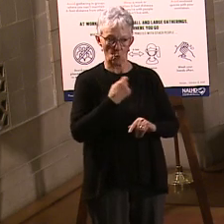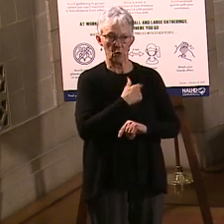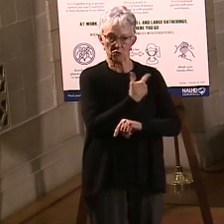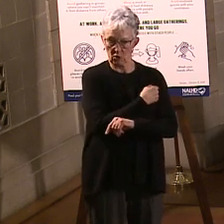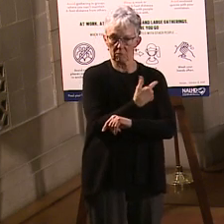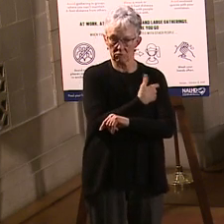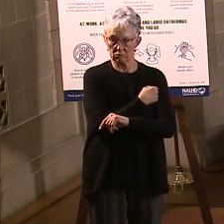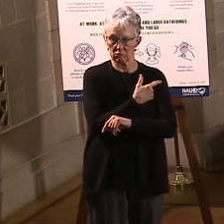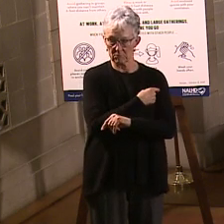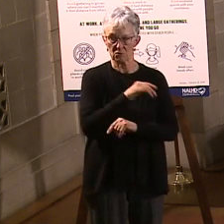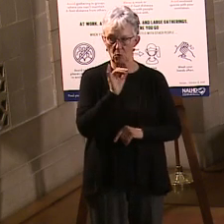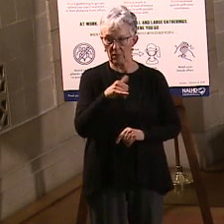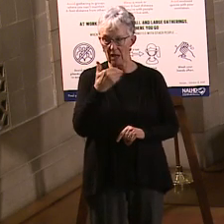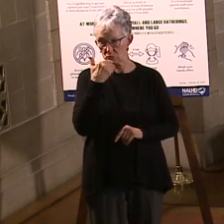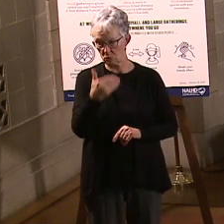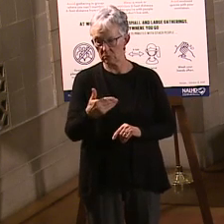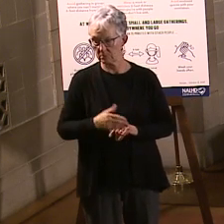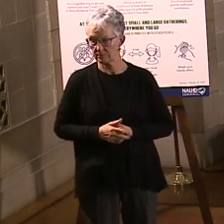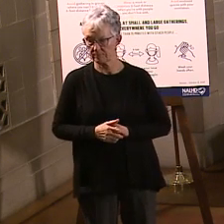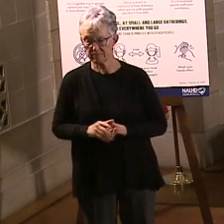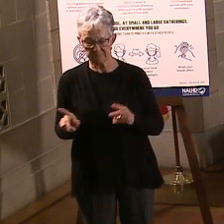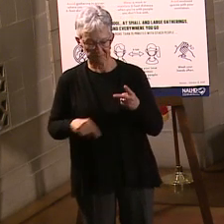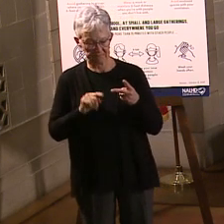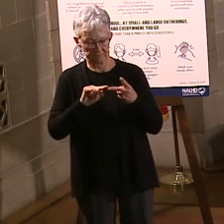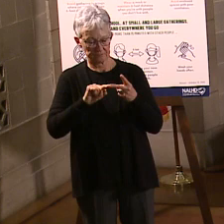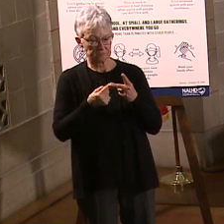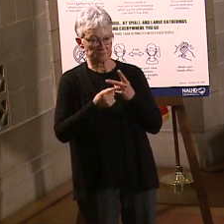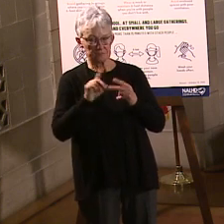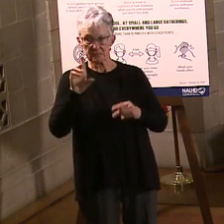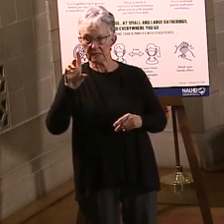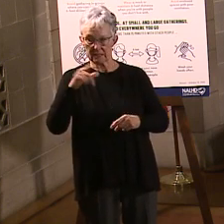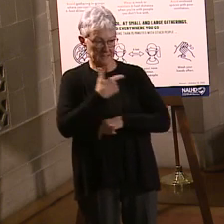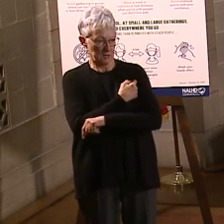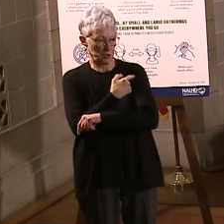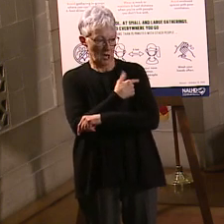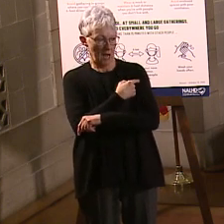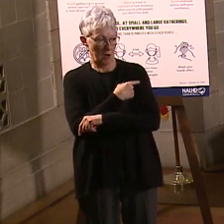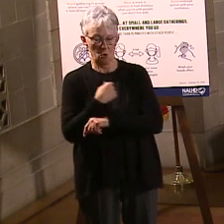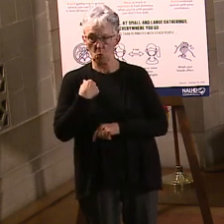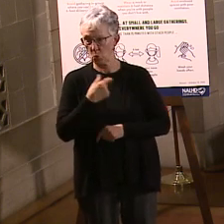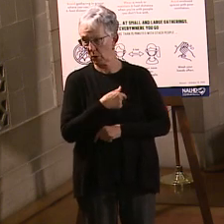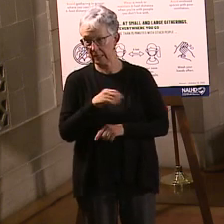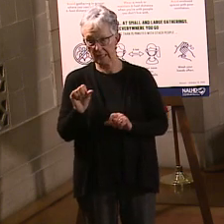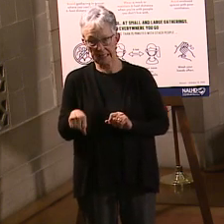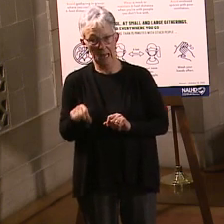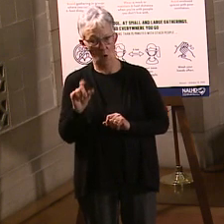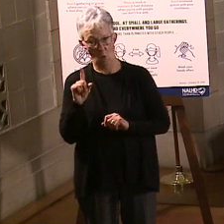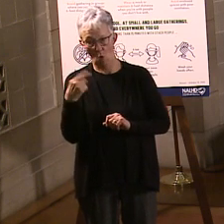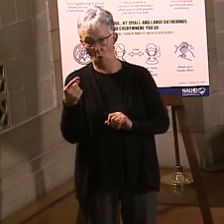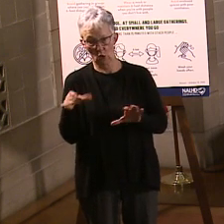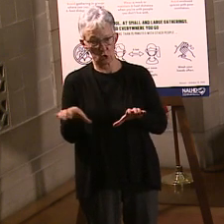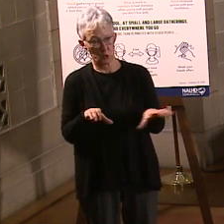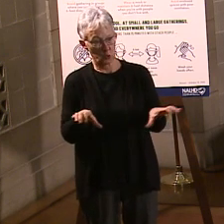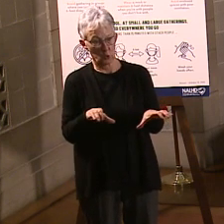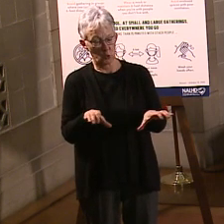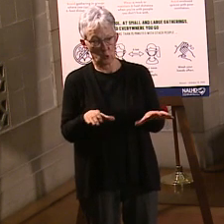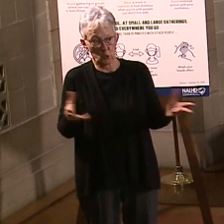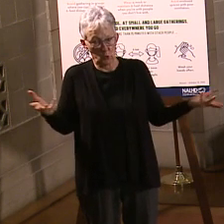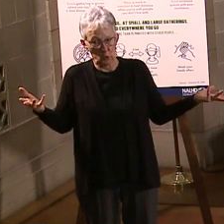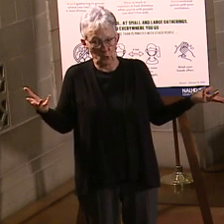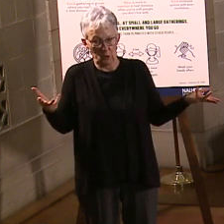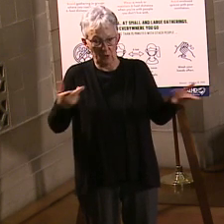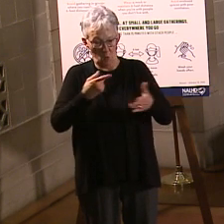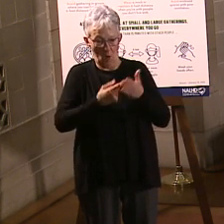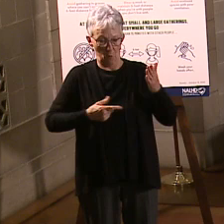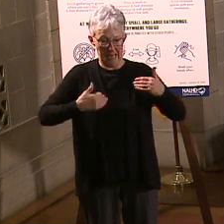Nebraska vaccine program. The second doses, we can only do what we can do with the proper intervals. So we